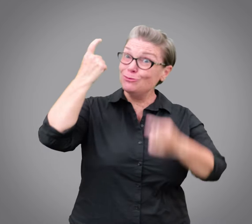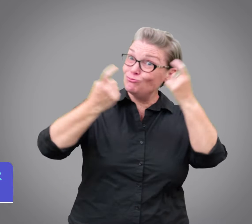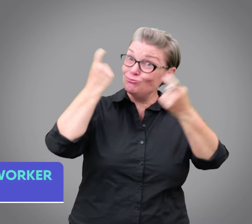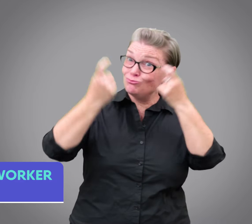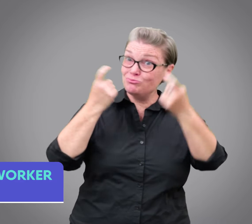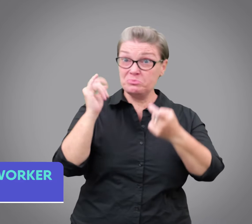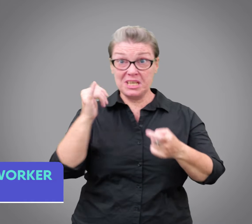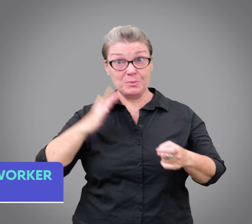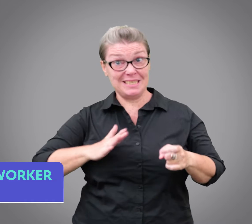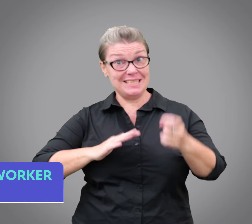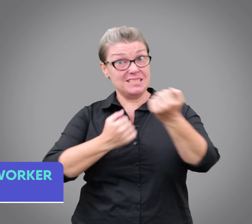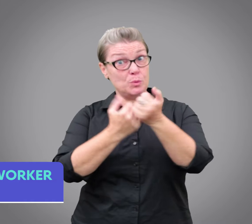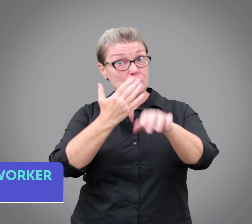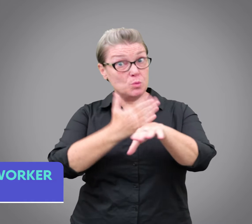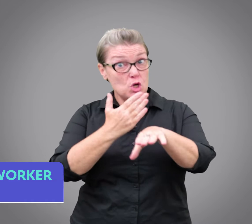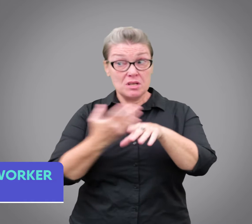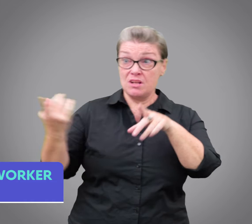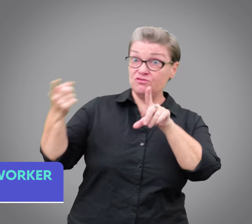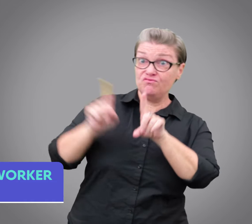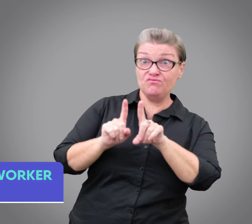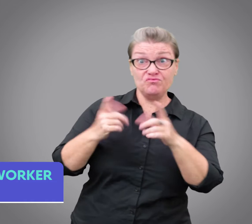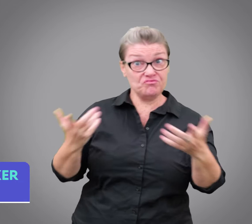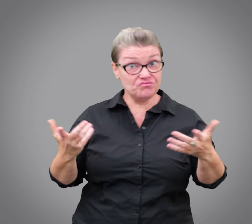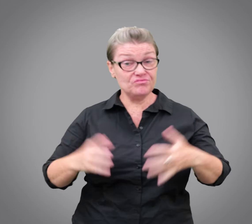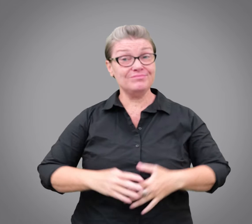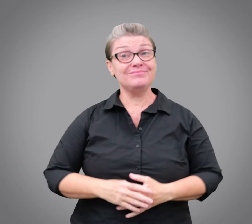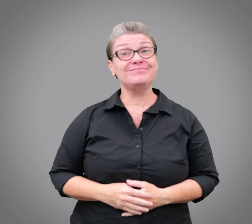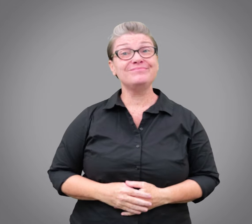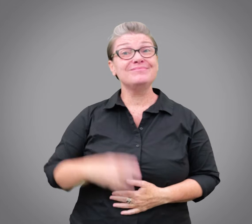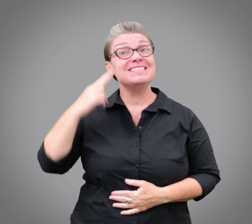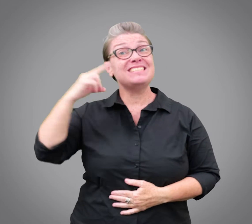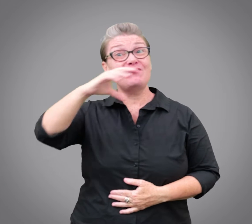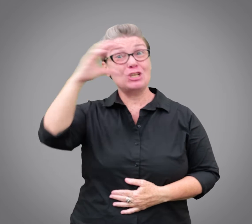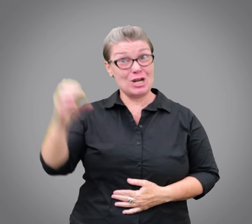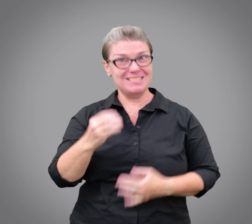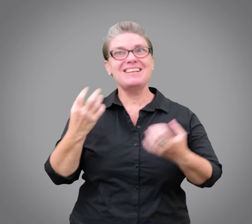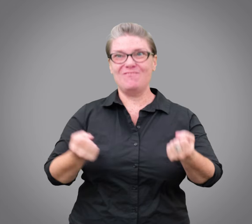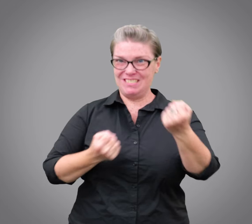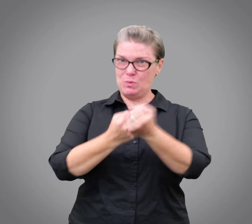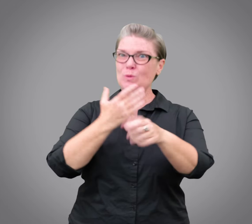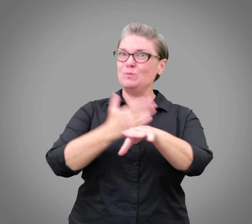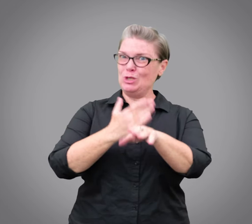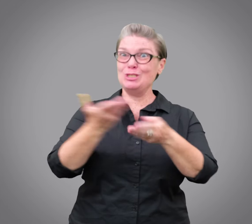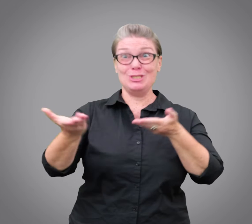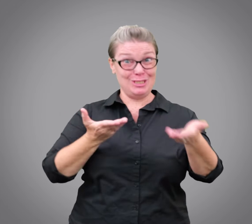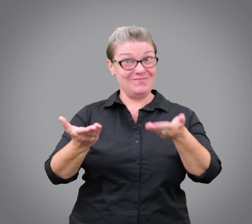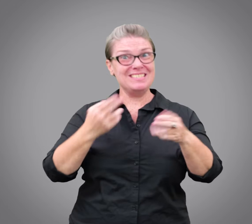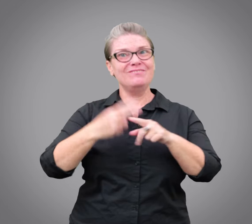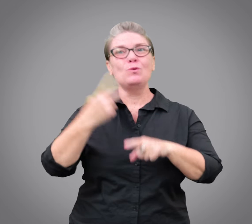Have you been thinking about accessing a support worker? Deaf Connect provides support worker services